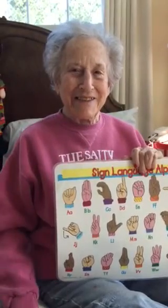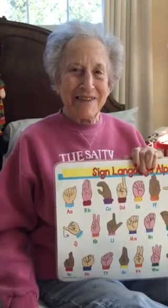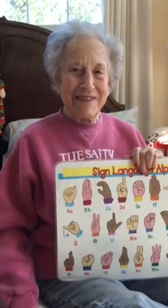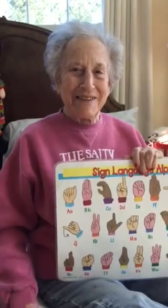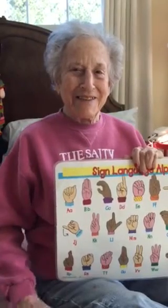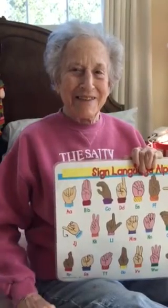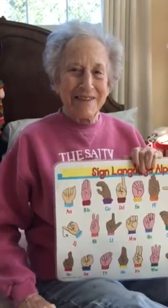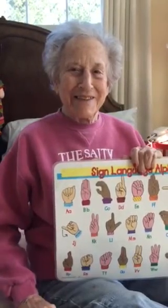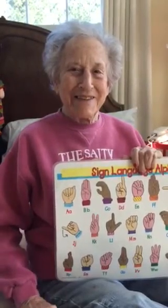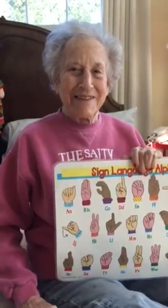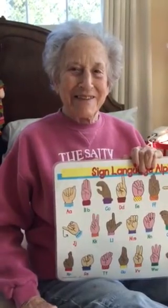Good job.